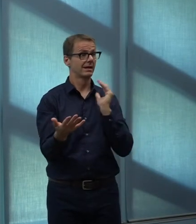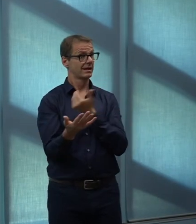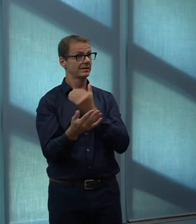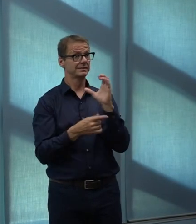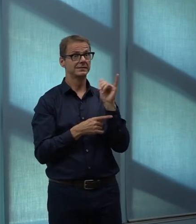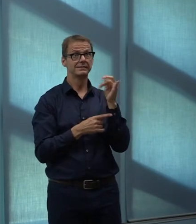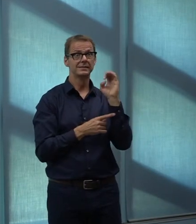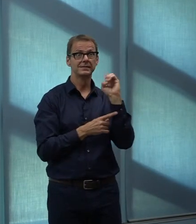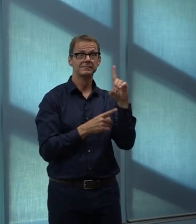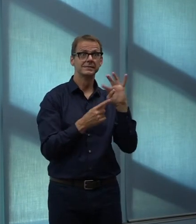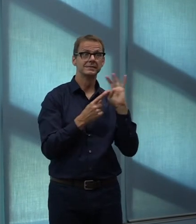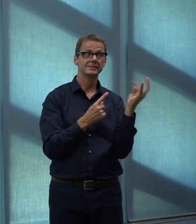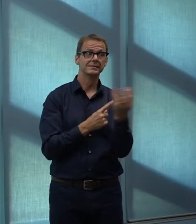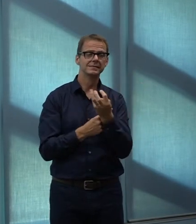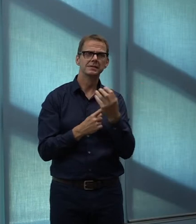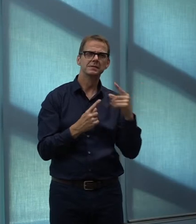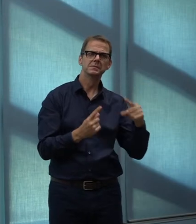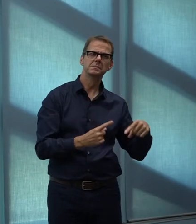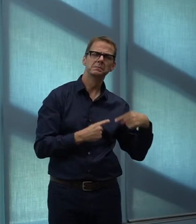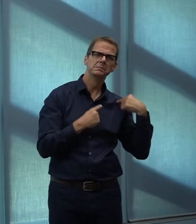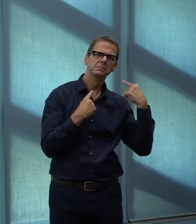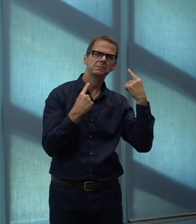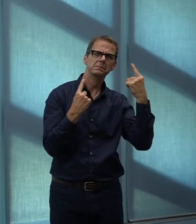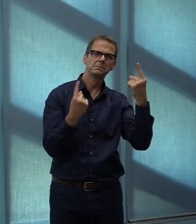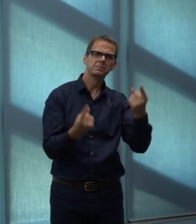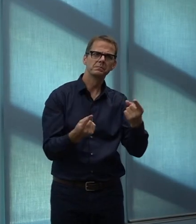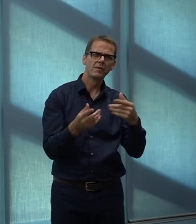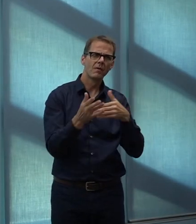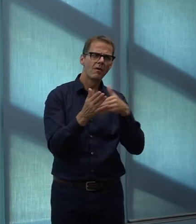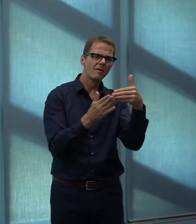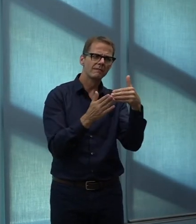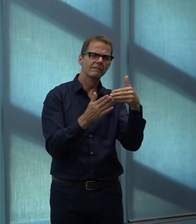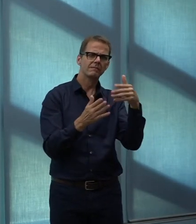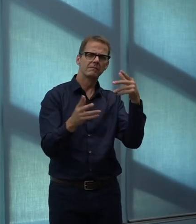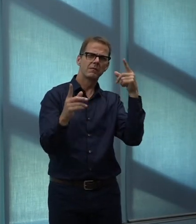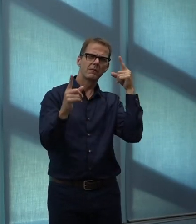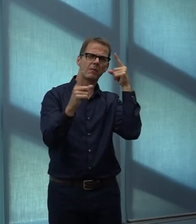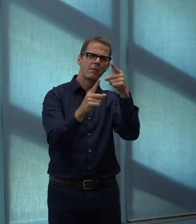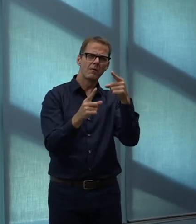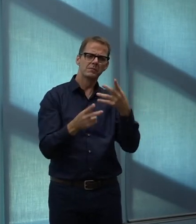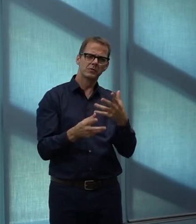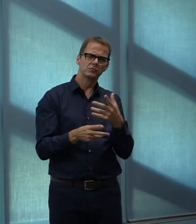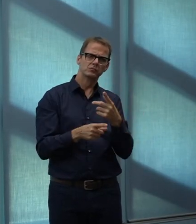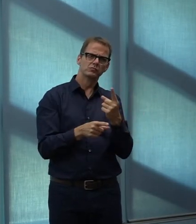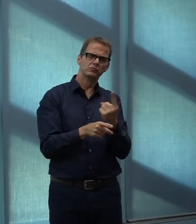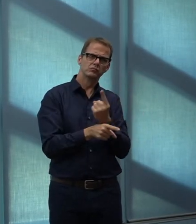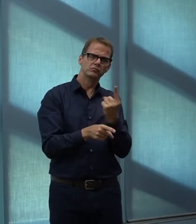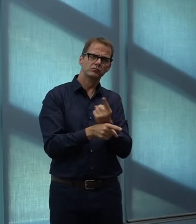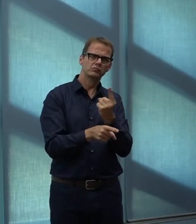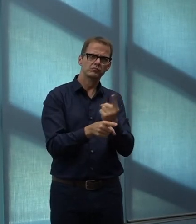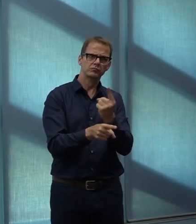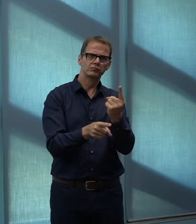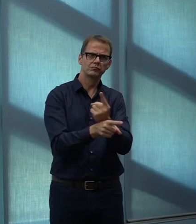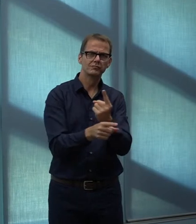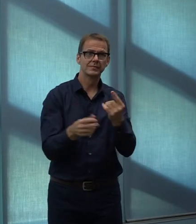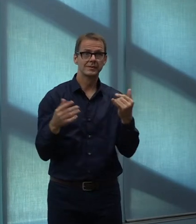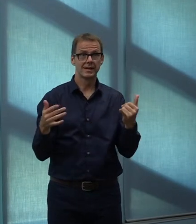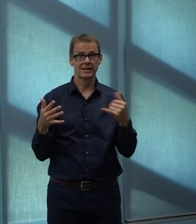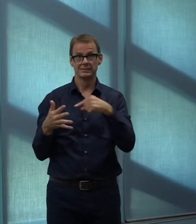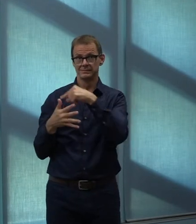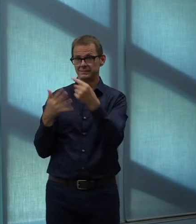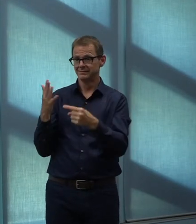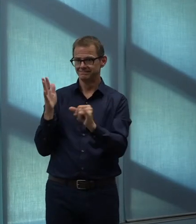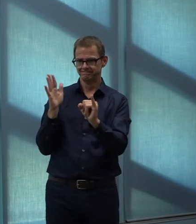to make some policy changes and look at our budget priorities arising from this. Whatever we do will not please everybody.